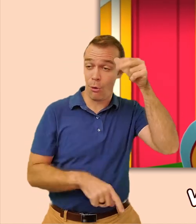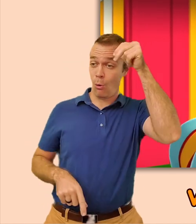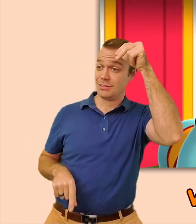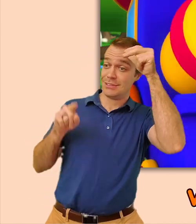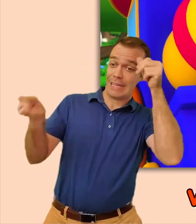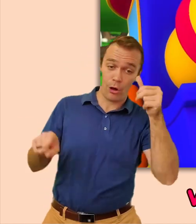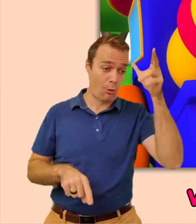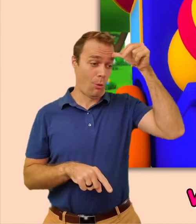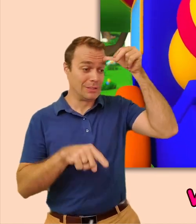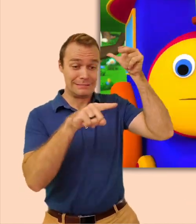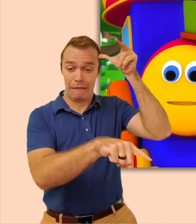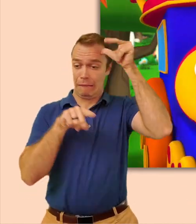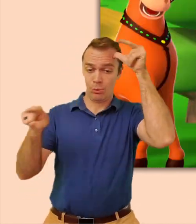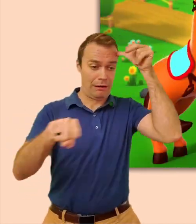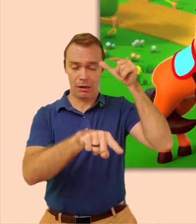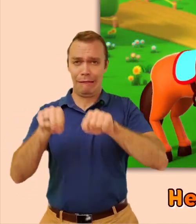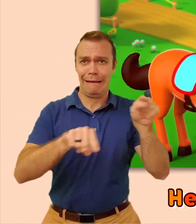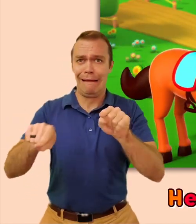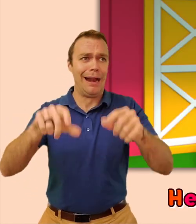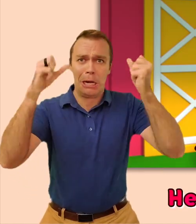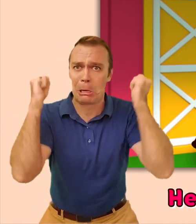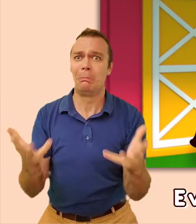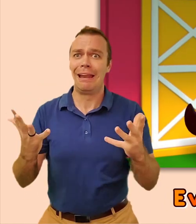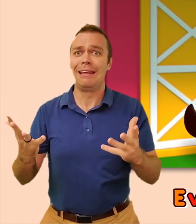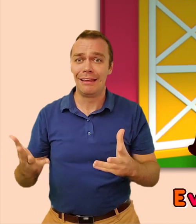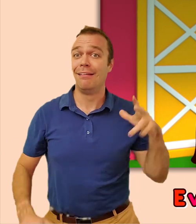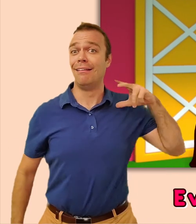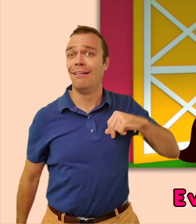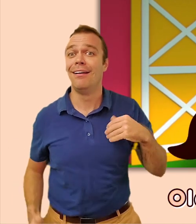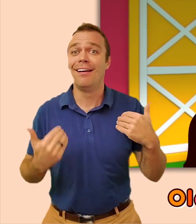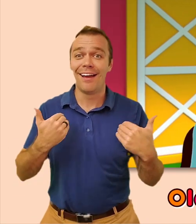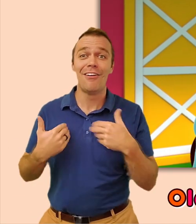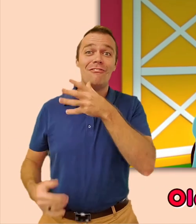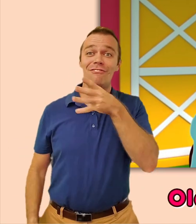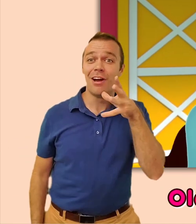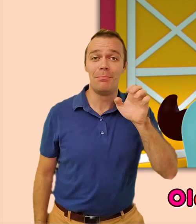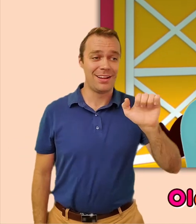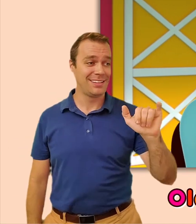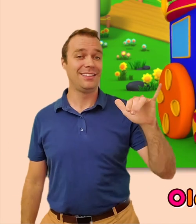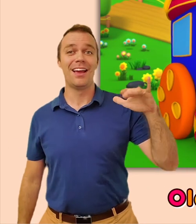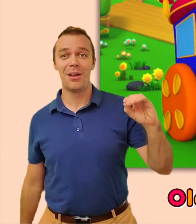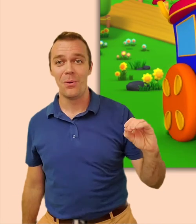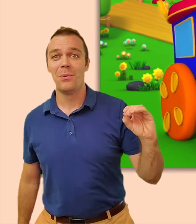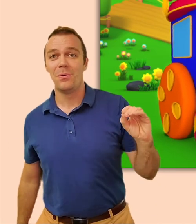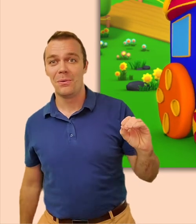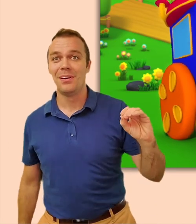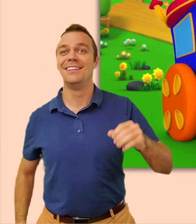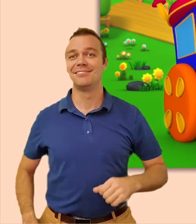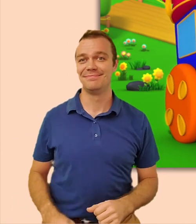With a neigh neigh here, neigh neigh there Here a neigh, there a neigh, everywhere a neigh neigh Old MacDonald had a farm, E-I-E-I